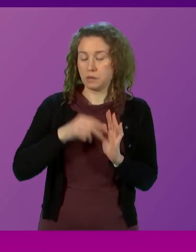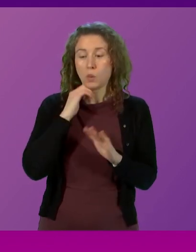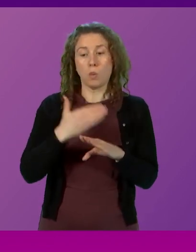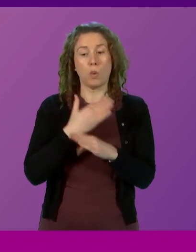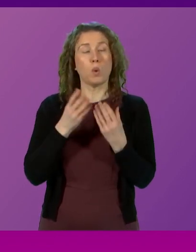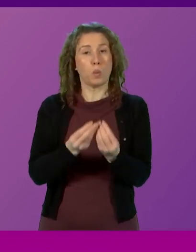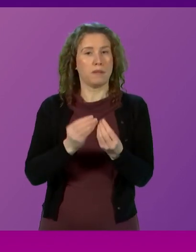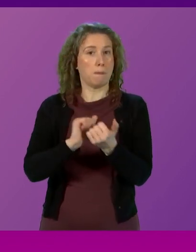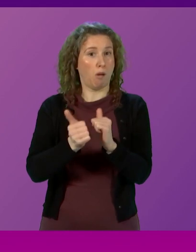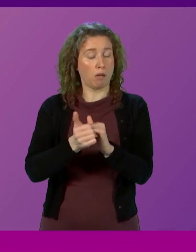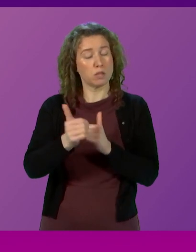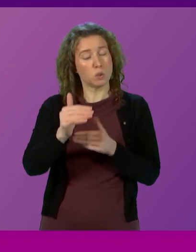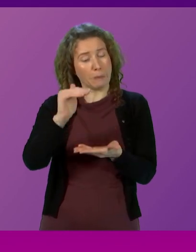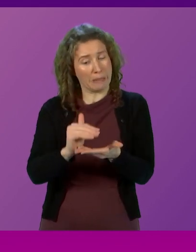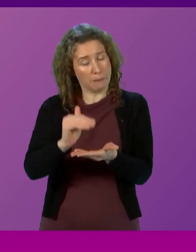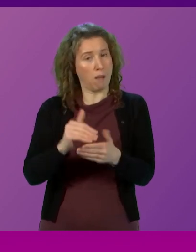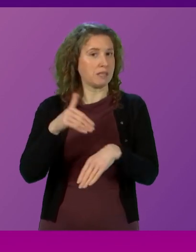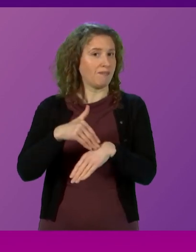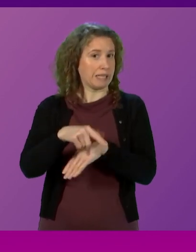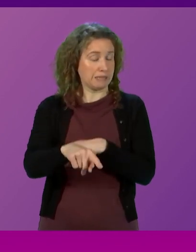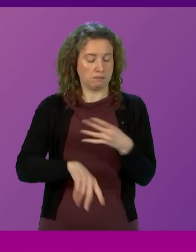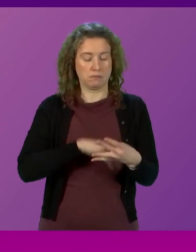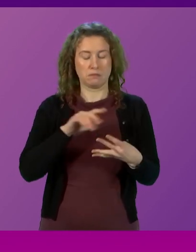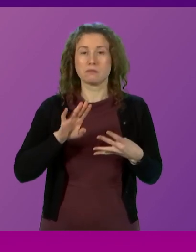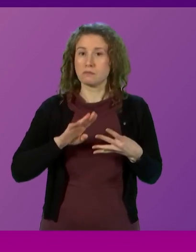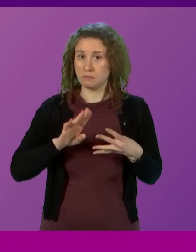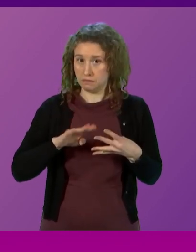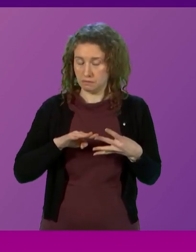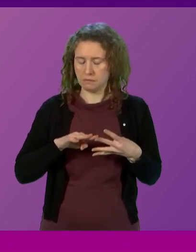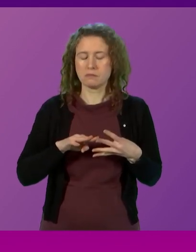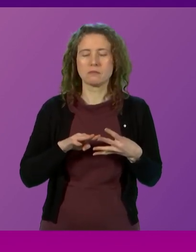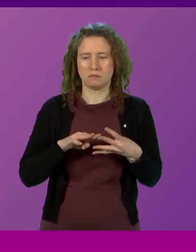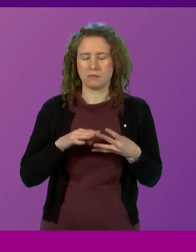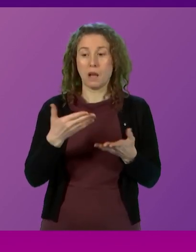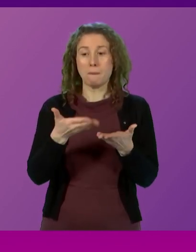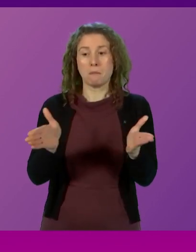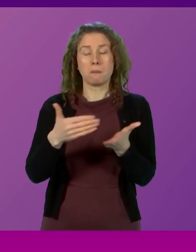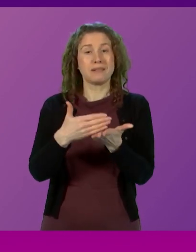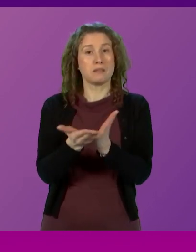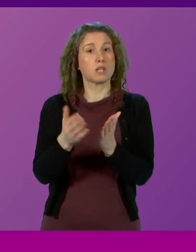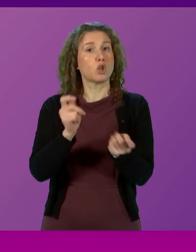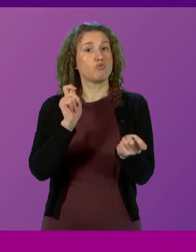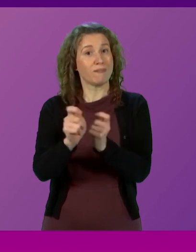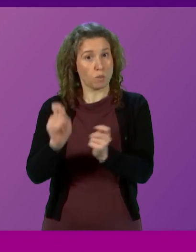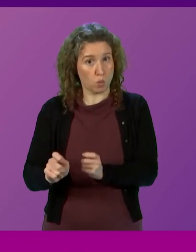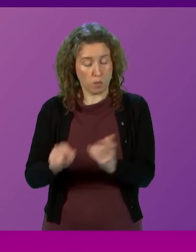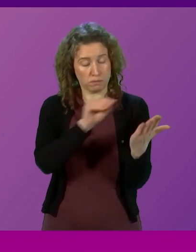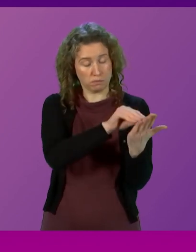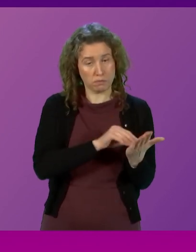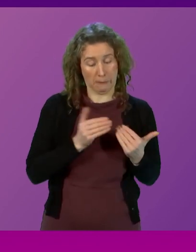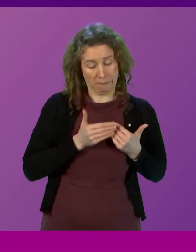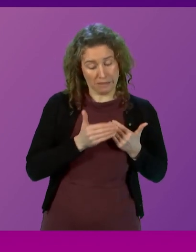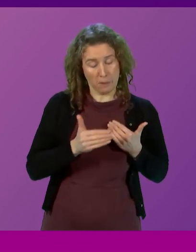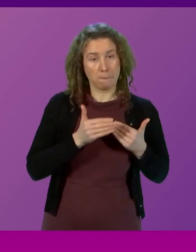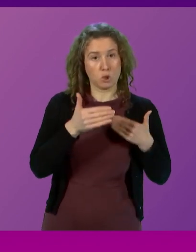with partners to minimise that effect. Secondly, the requirements for public sector reform, set out in the medium-term